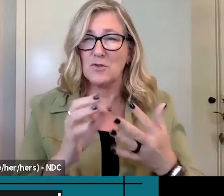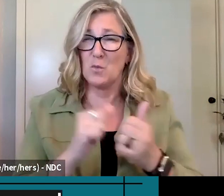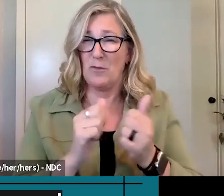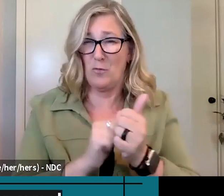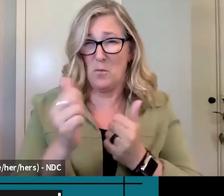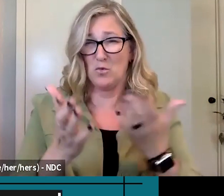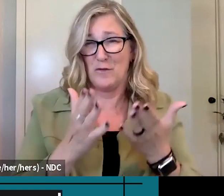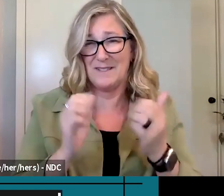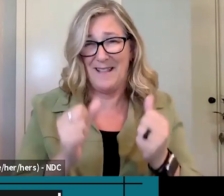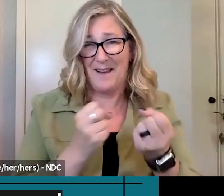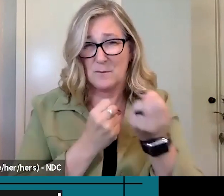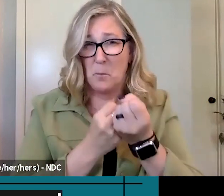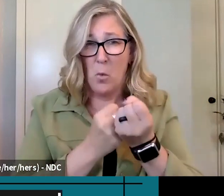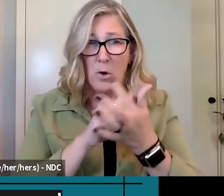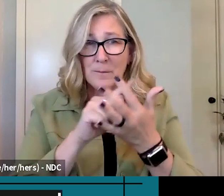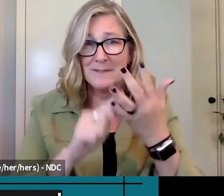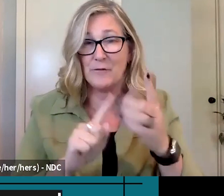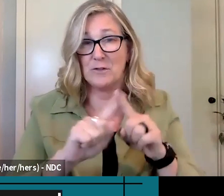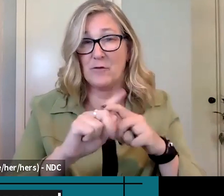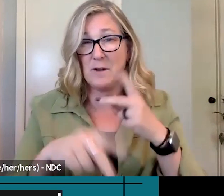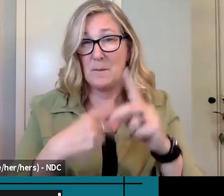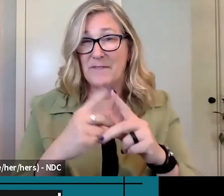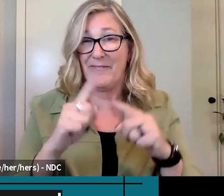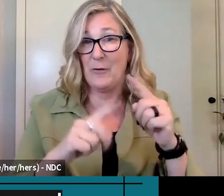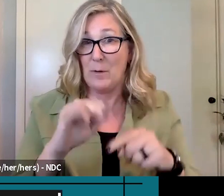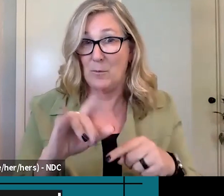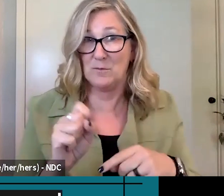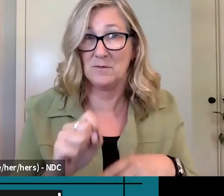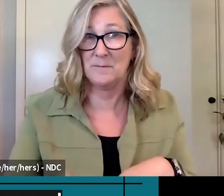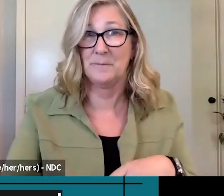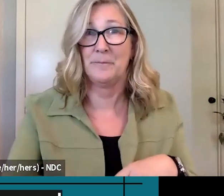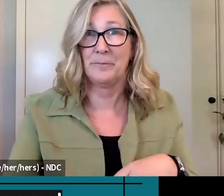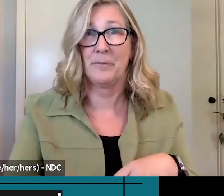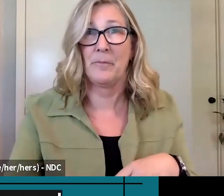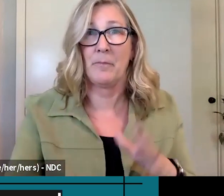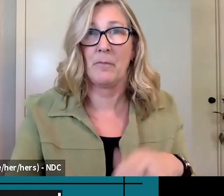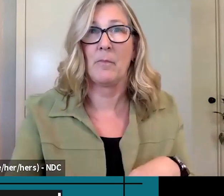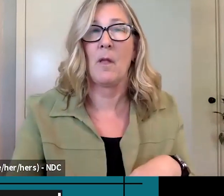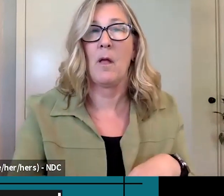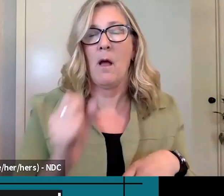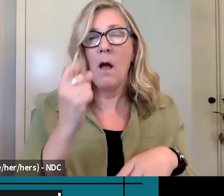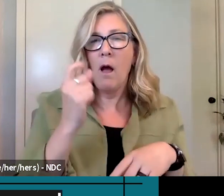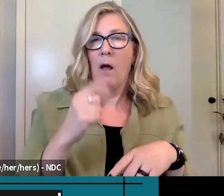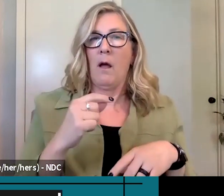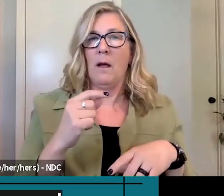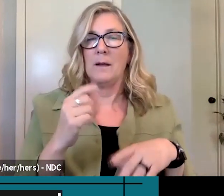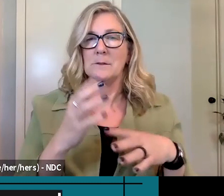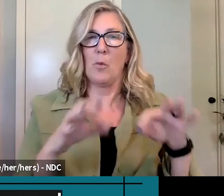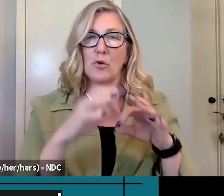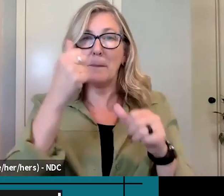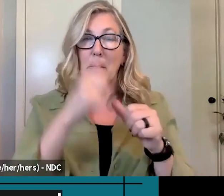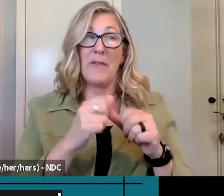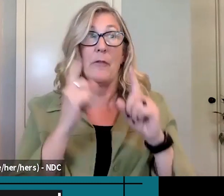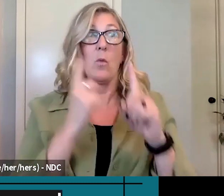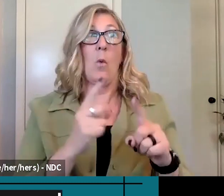everyone else is in the classroom. So think about the ways remote services could support all of these variables